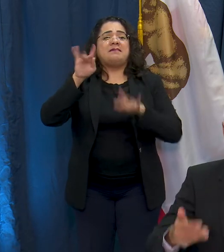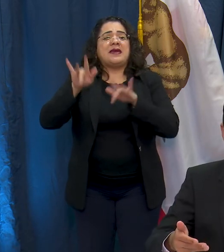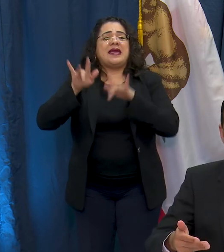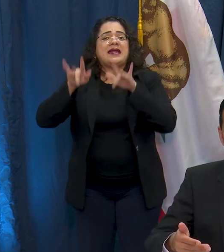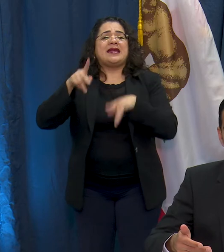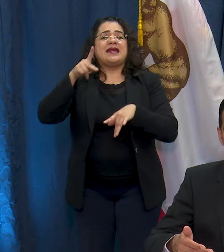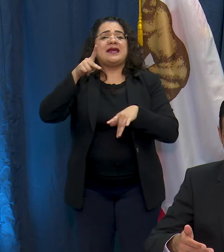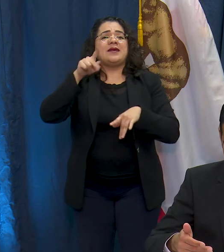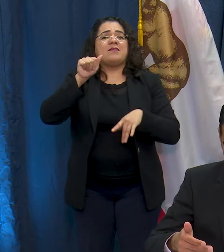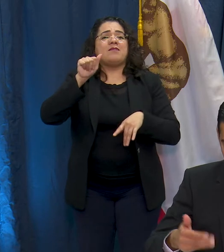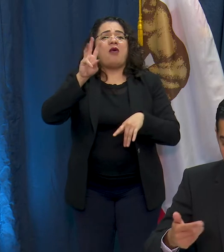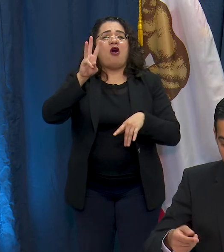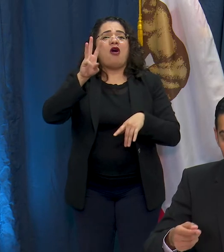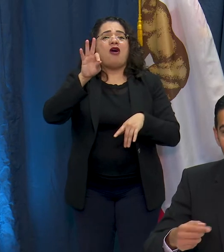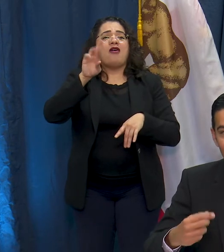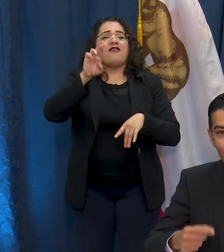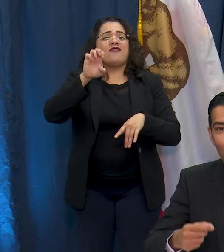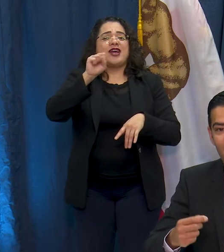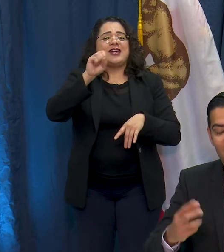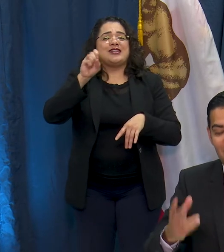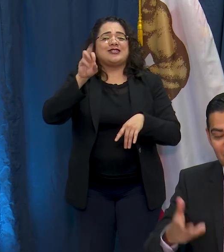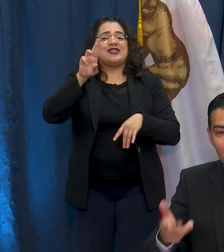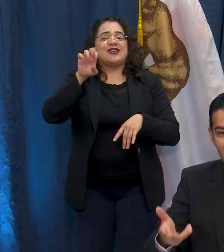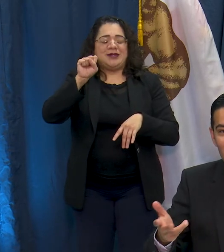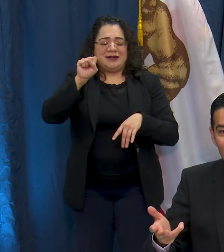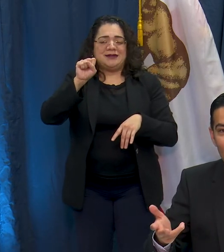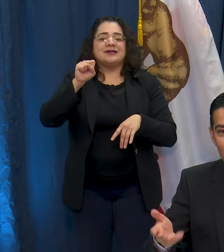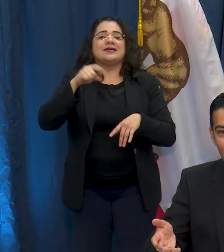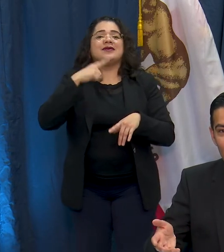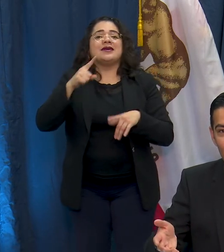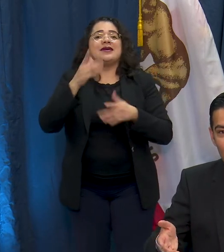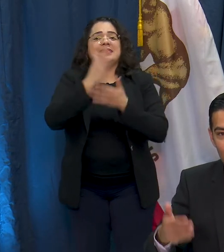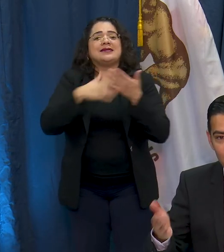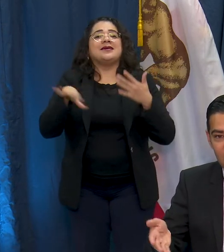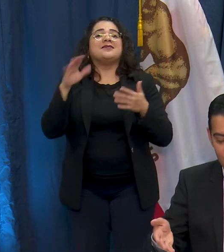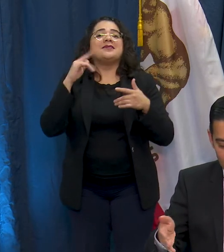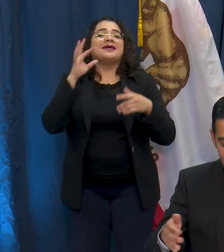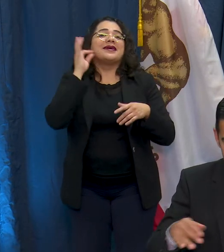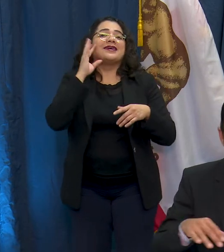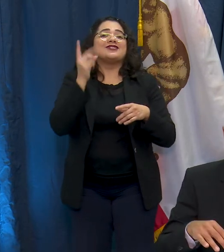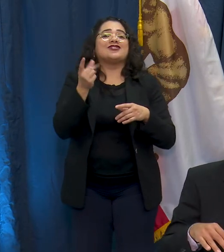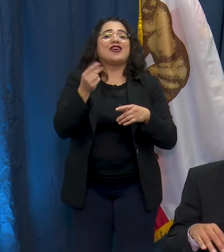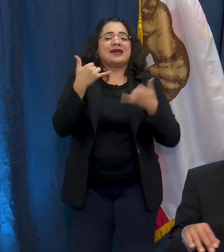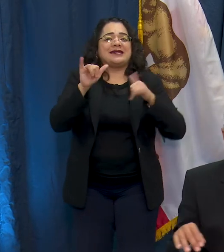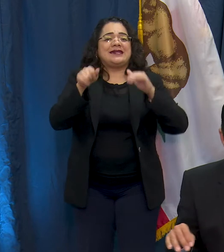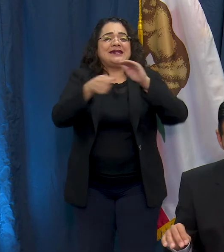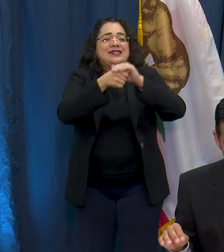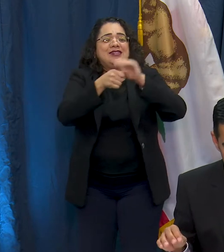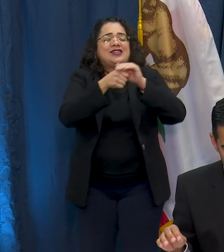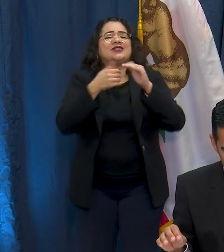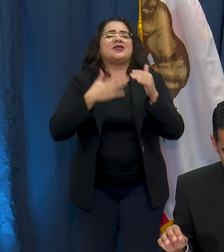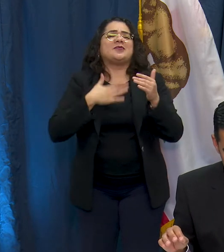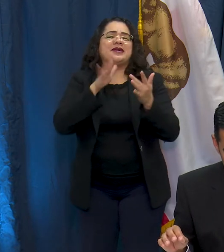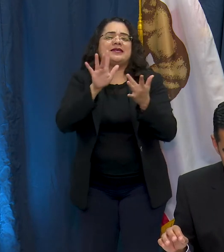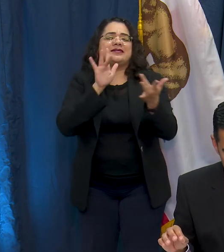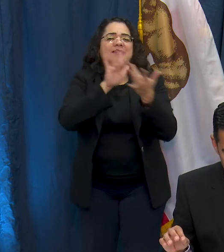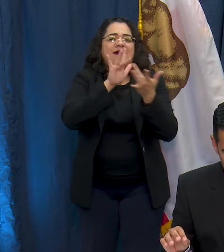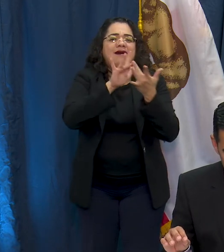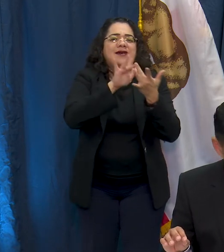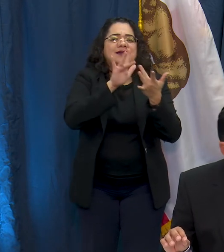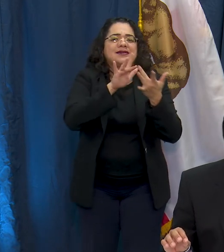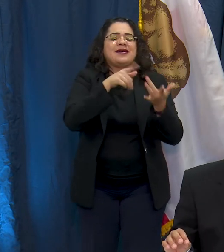just want to thank all of you. There's still some cats and dogs at the shelter so please contact the shelter if you are